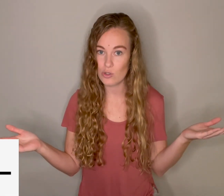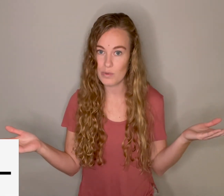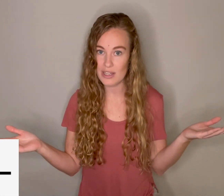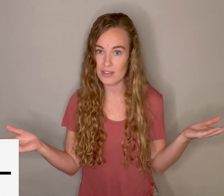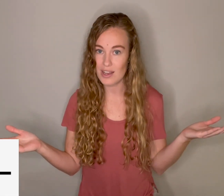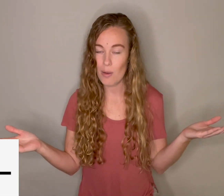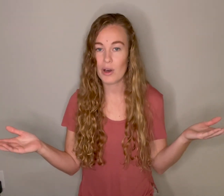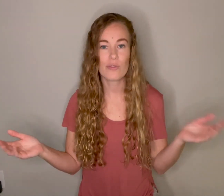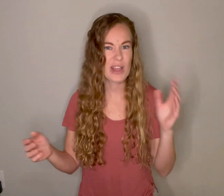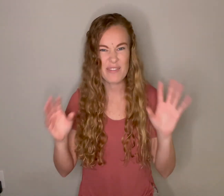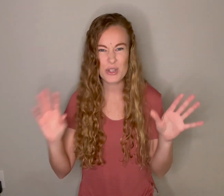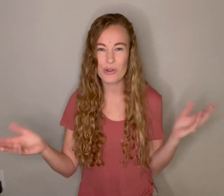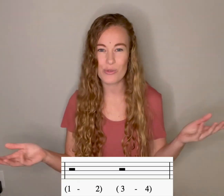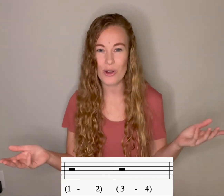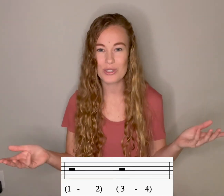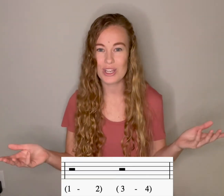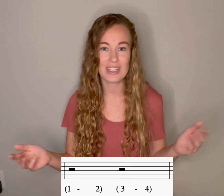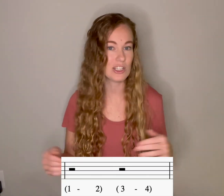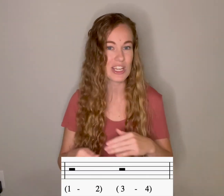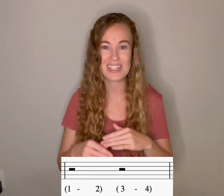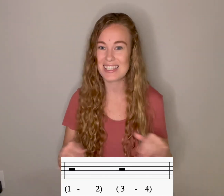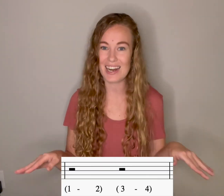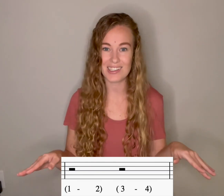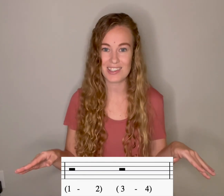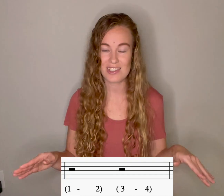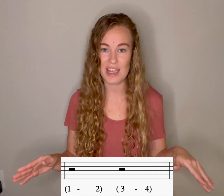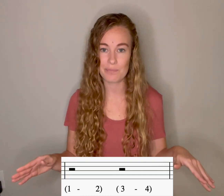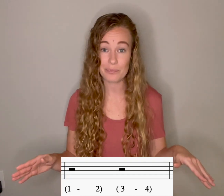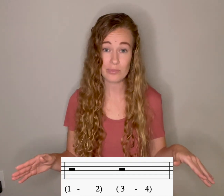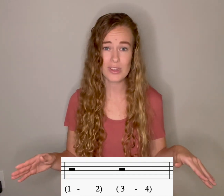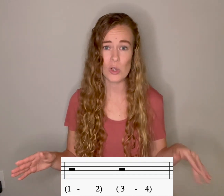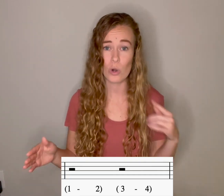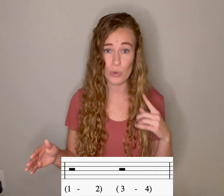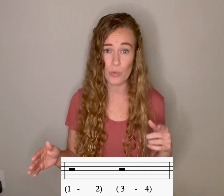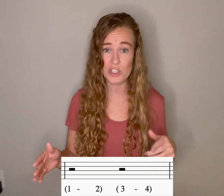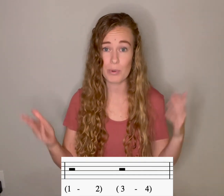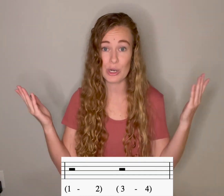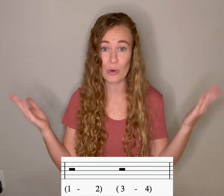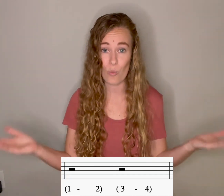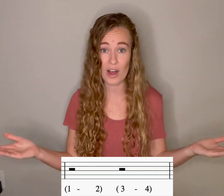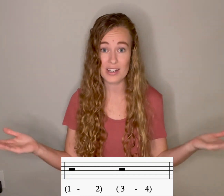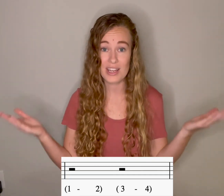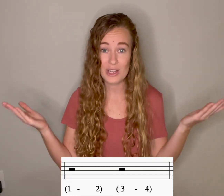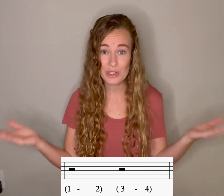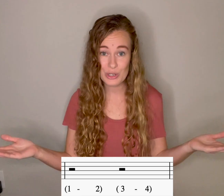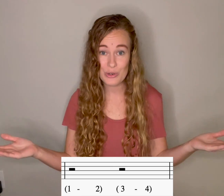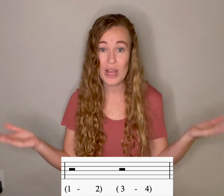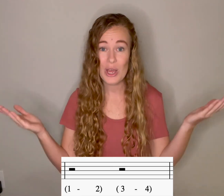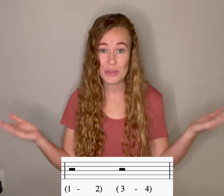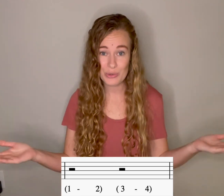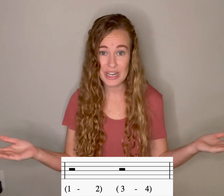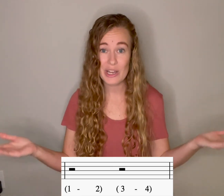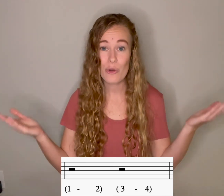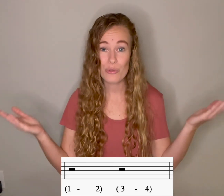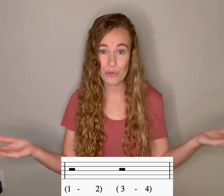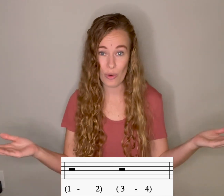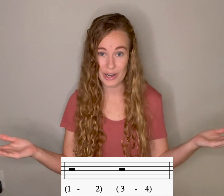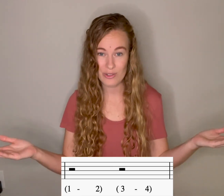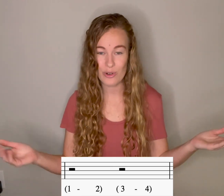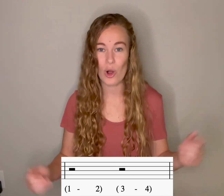beats, but if we have two in a row, it's going to look exactly the same where we whisper one, two, three, four for all